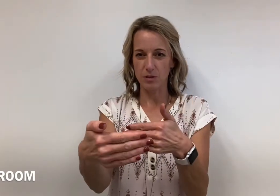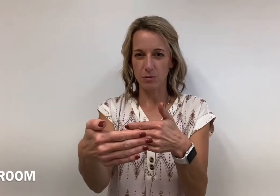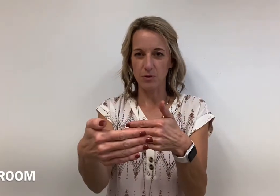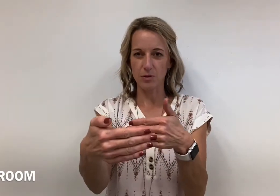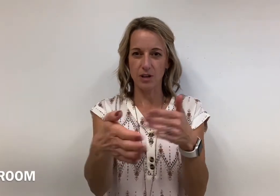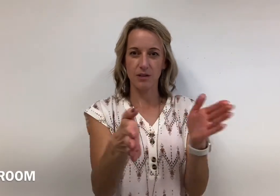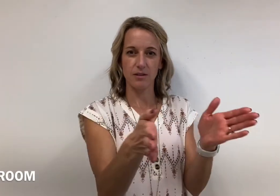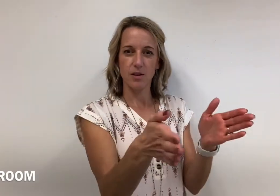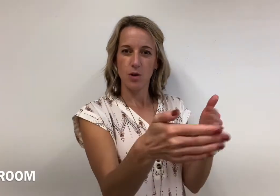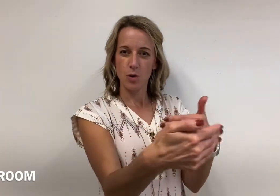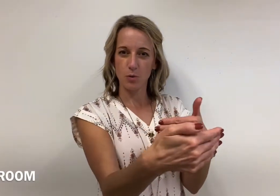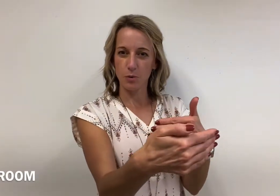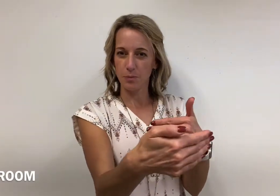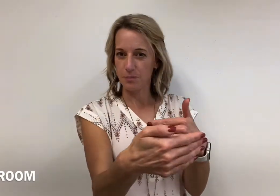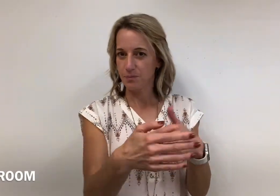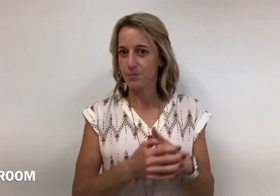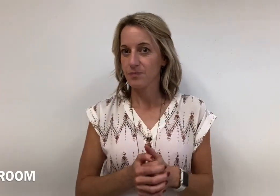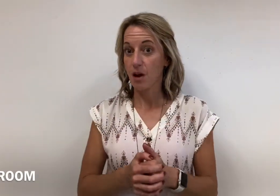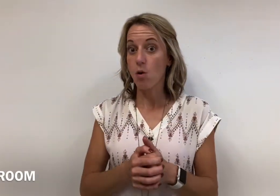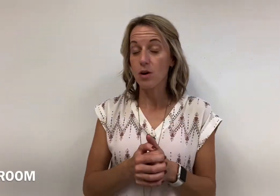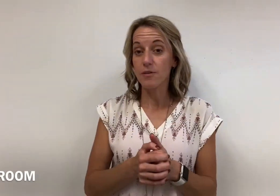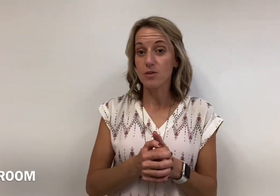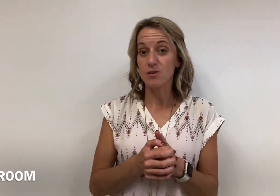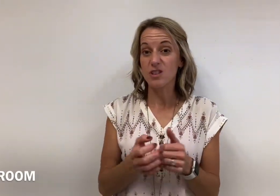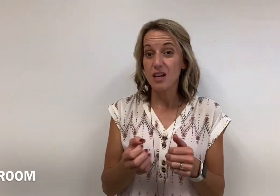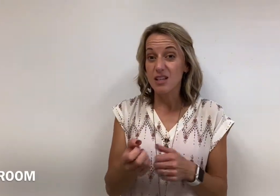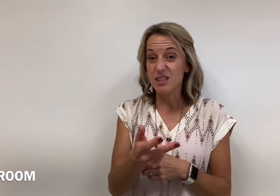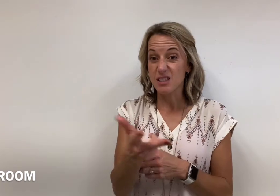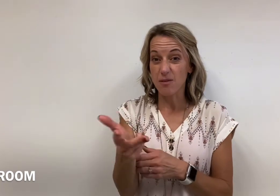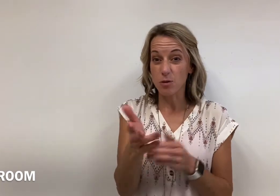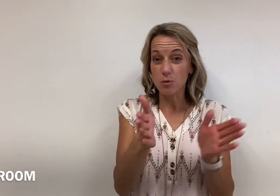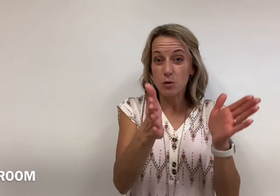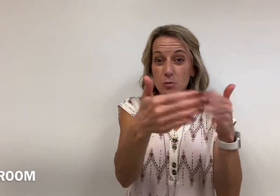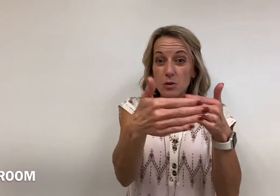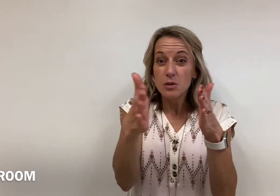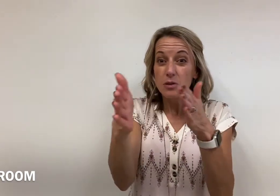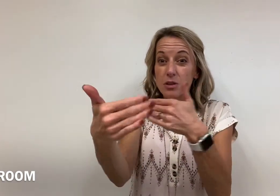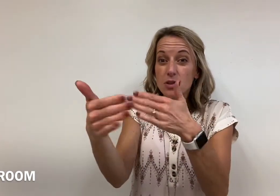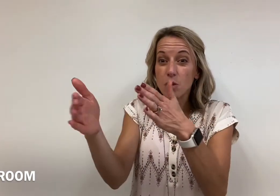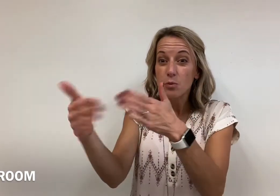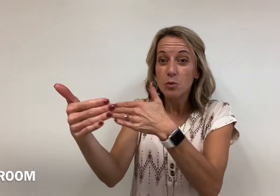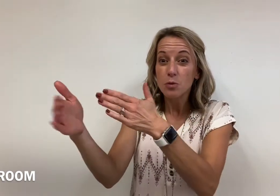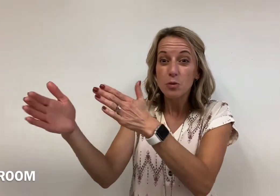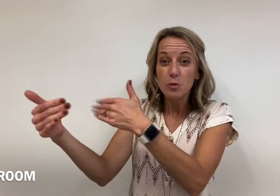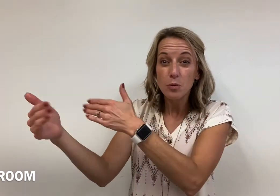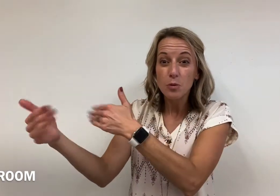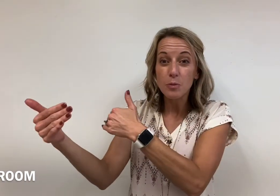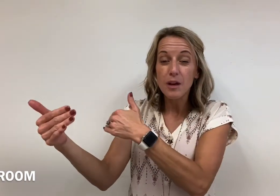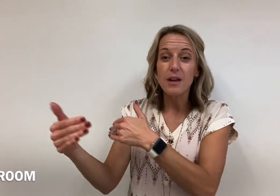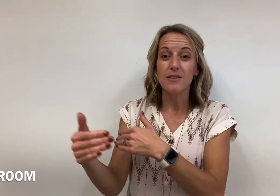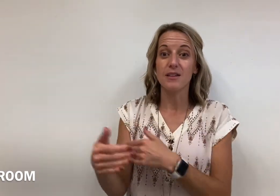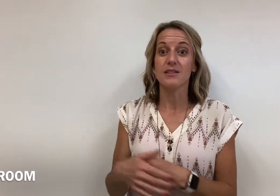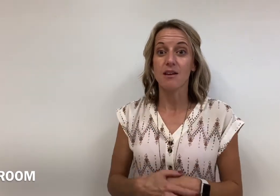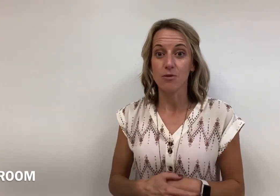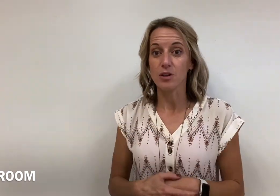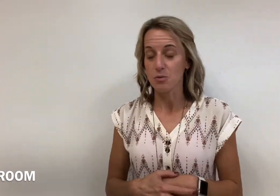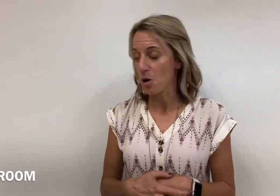that's review sign, room. Or if there's several rooms, which are room, room, room, room, that's several in a row.